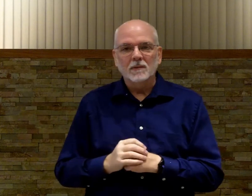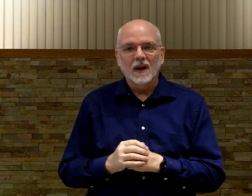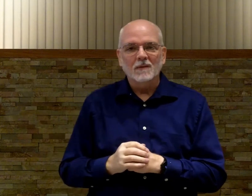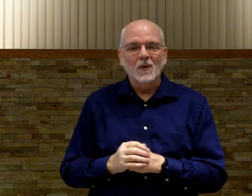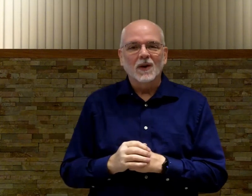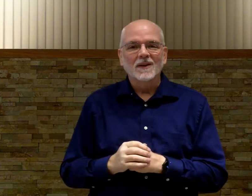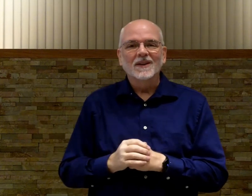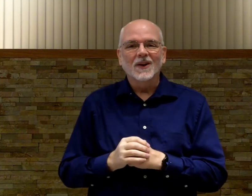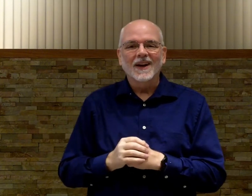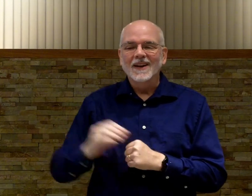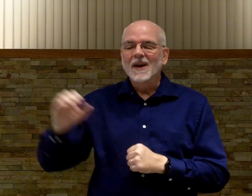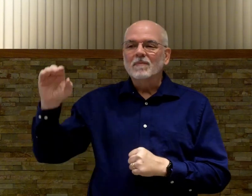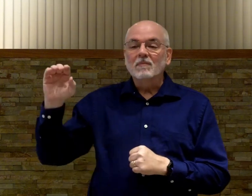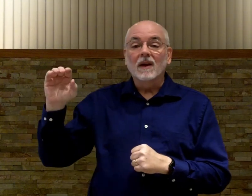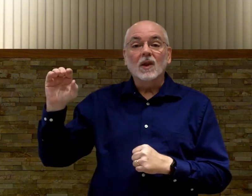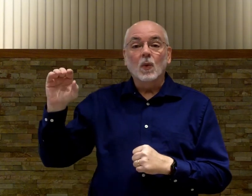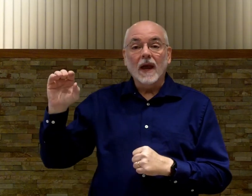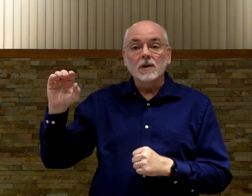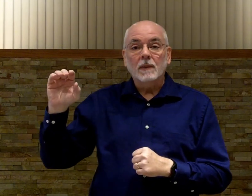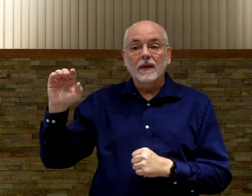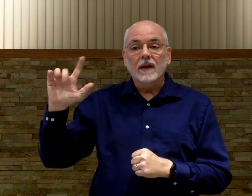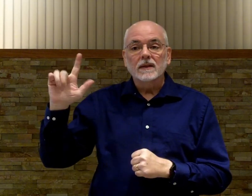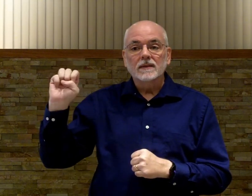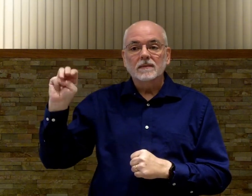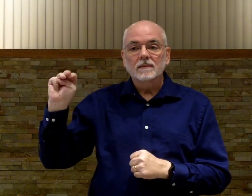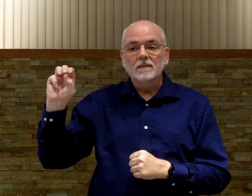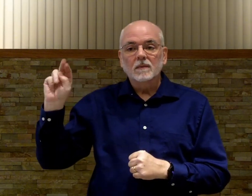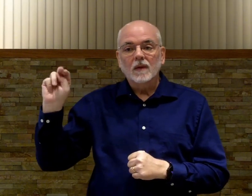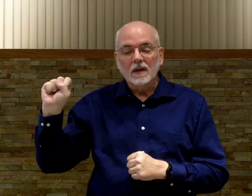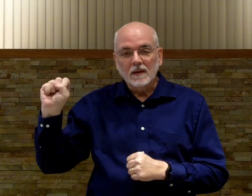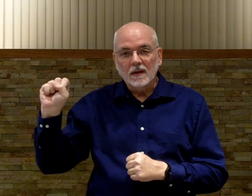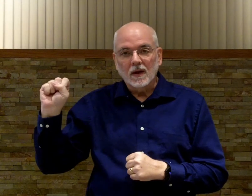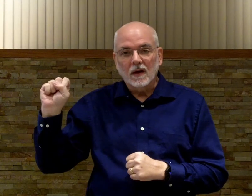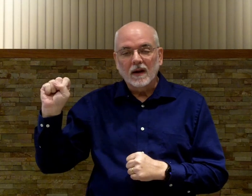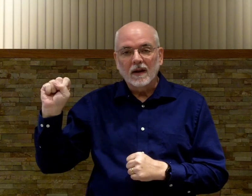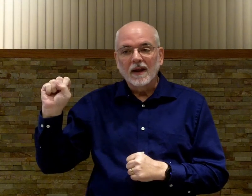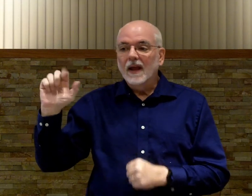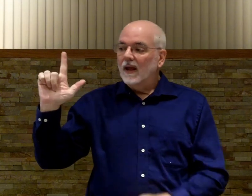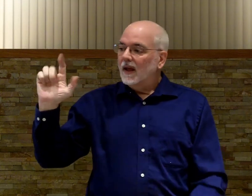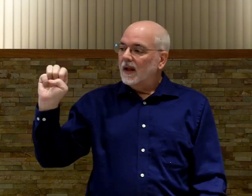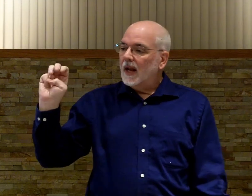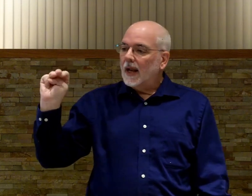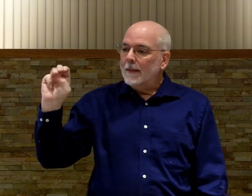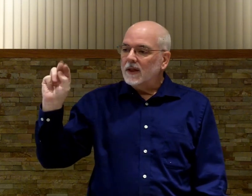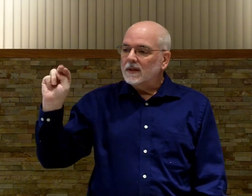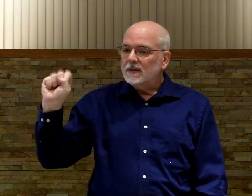spelling of my word. All right? But the way I would spell it. All right? Lemons.